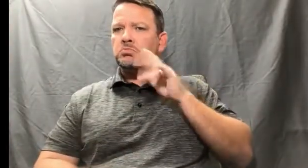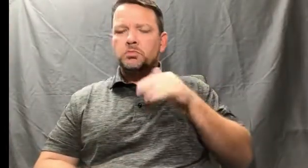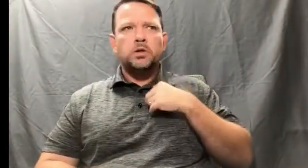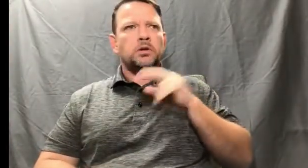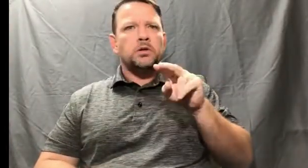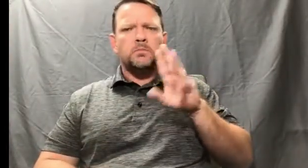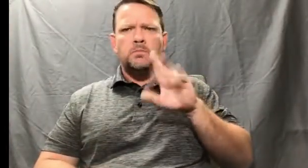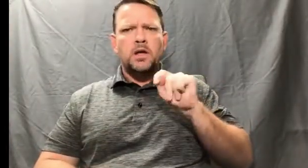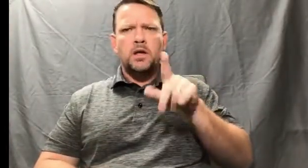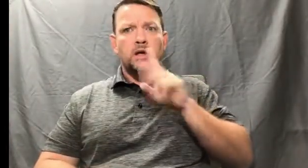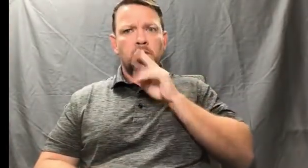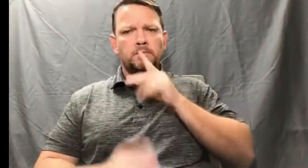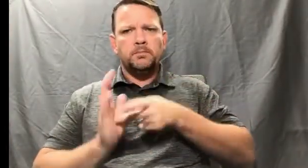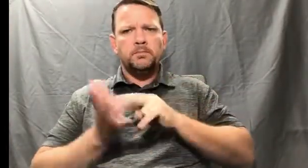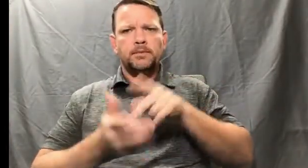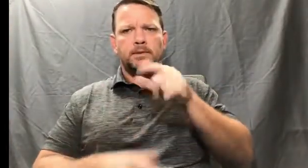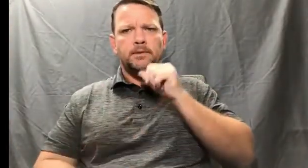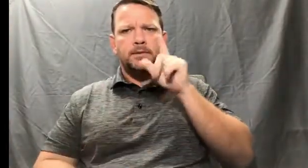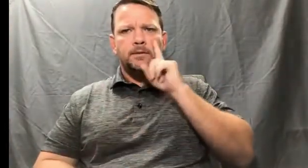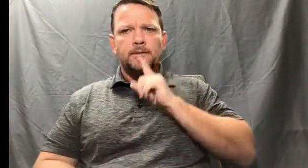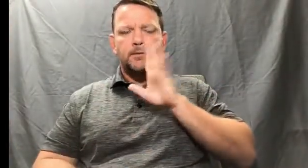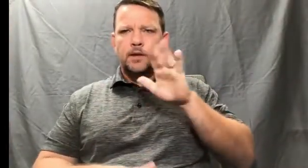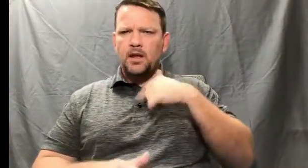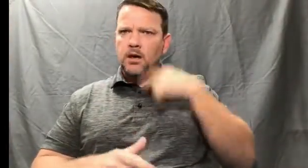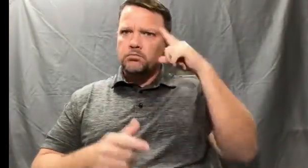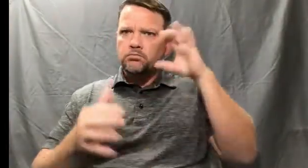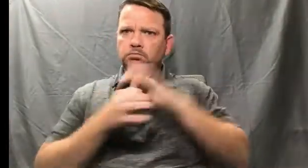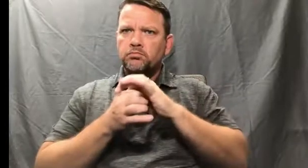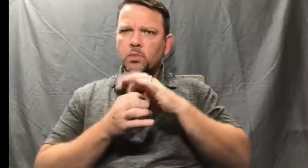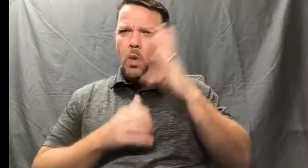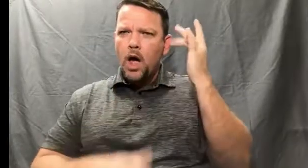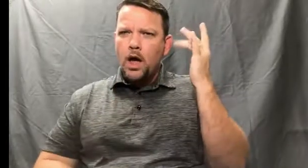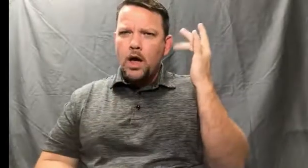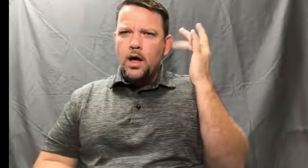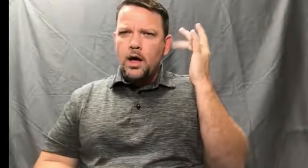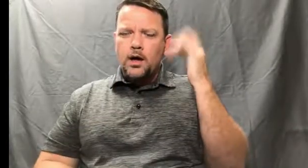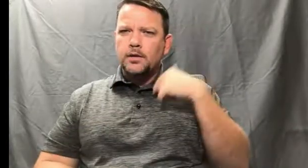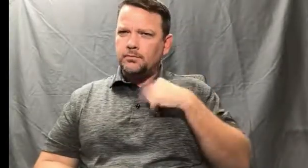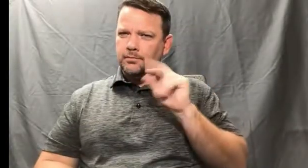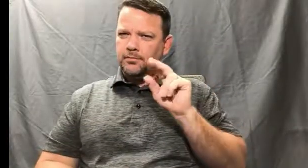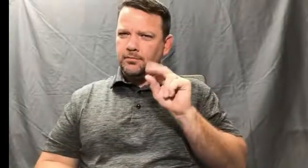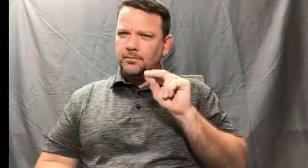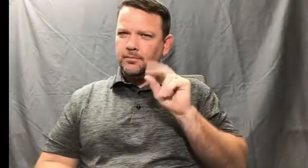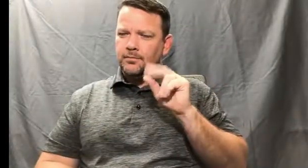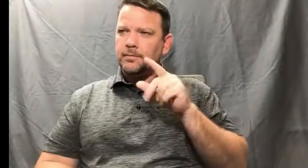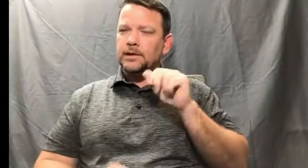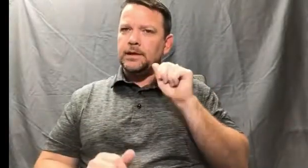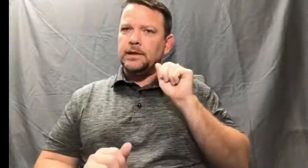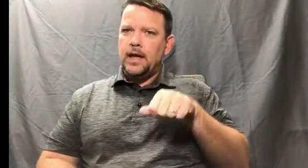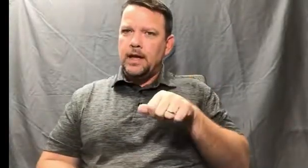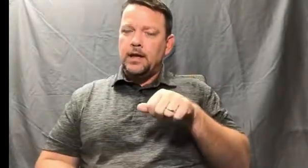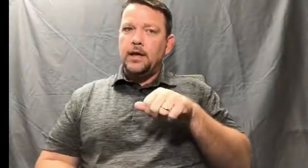They were voicing and...